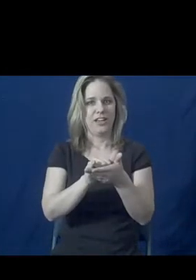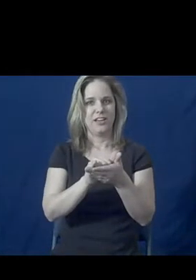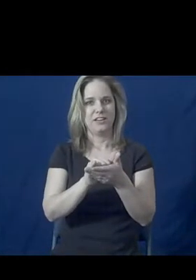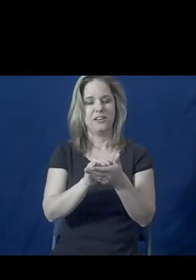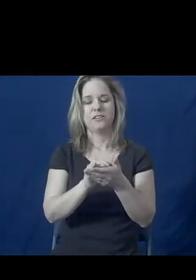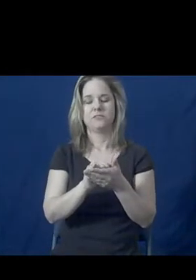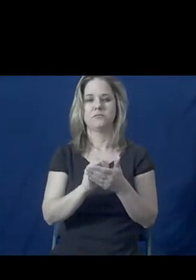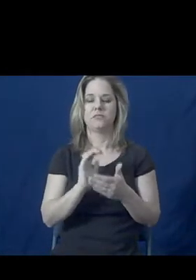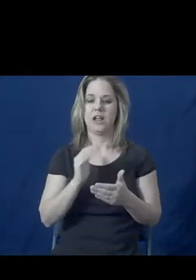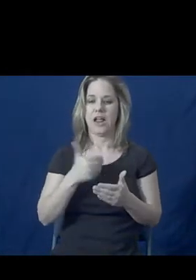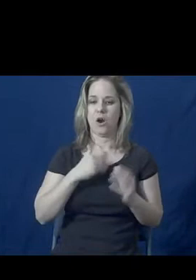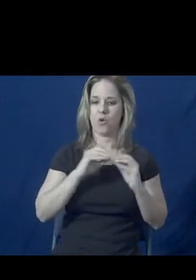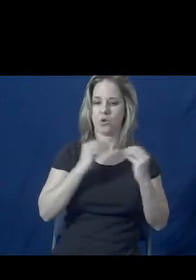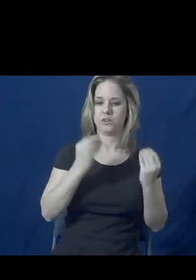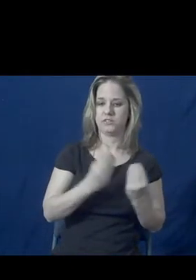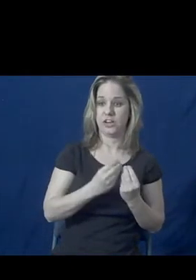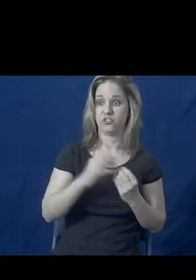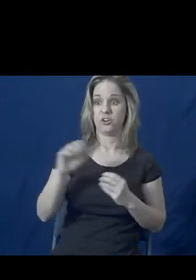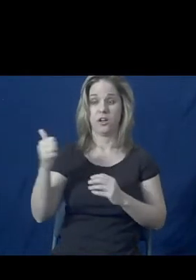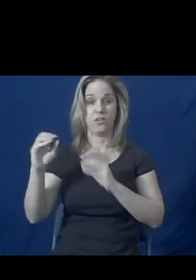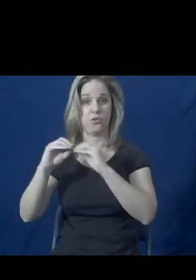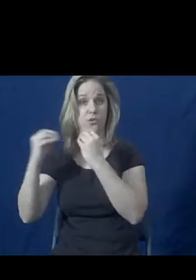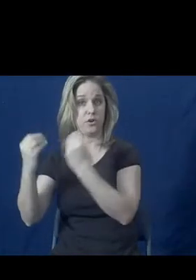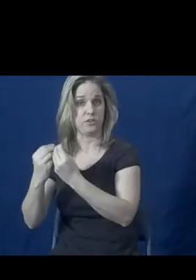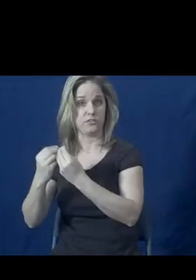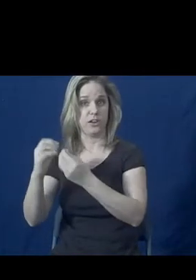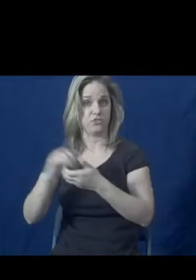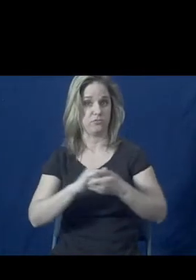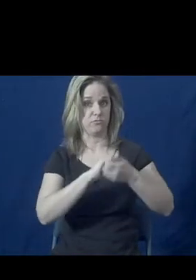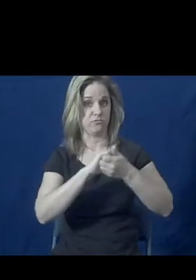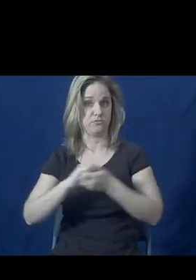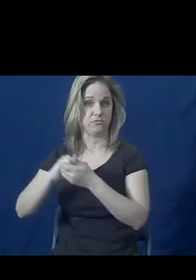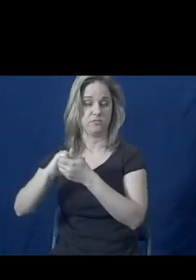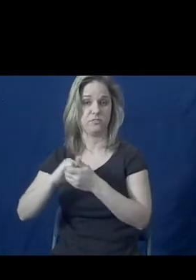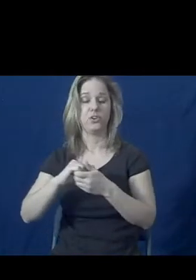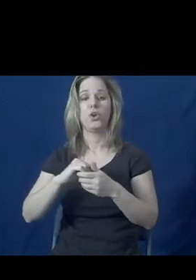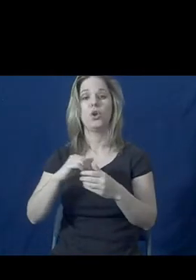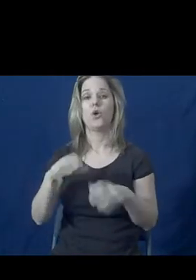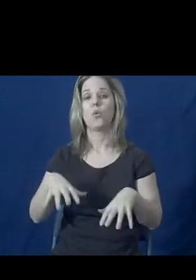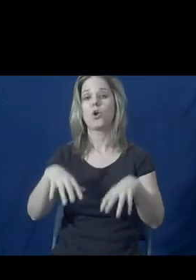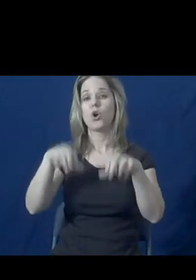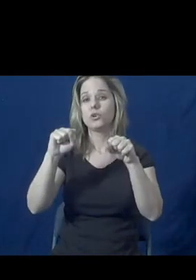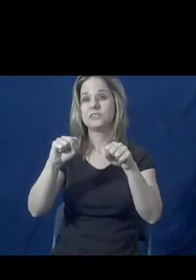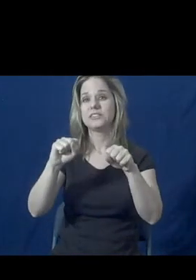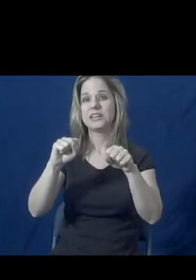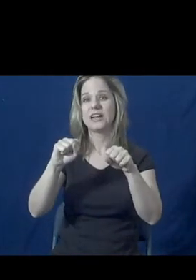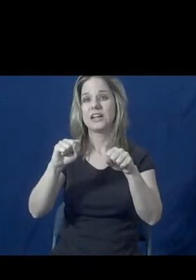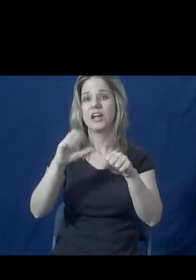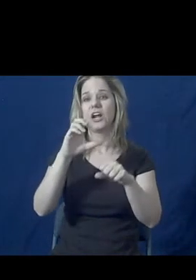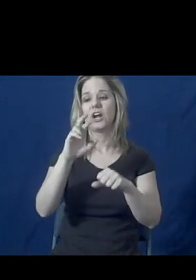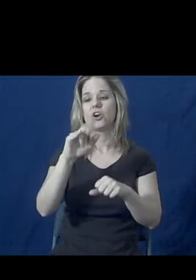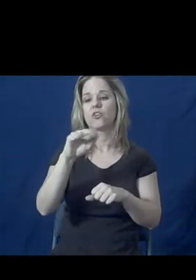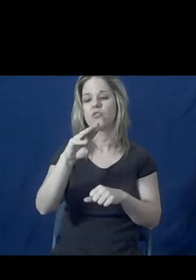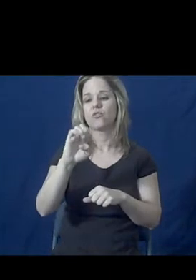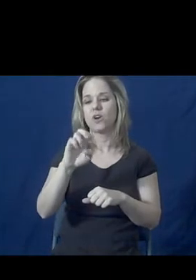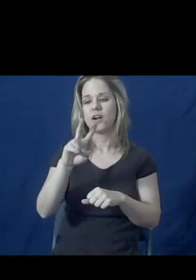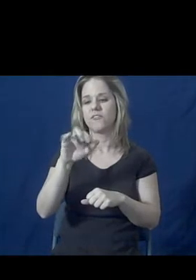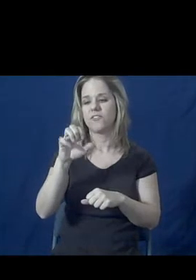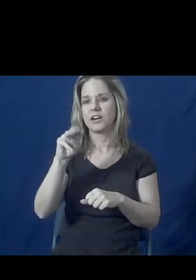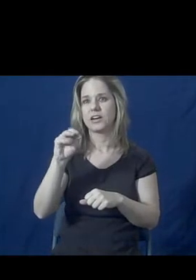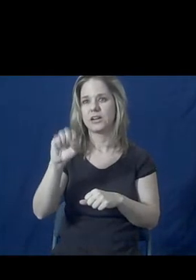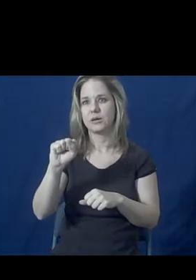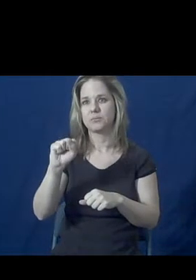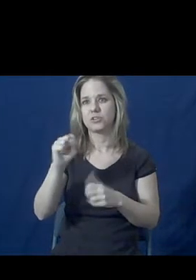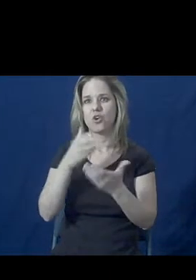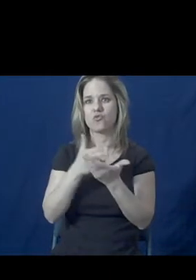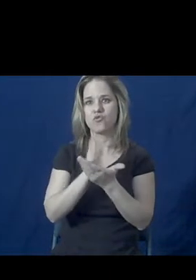have, along with other national organizations, proposed a Crime Victims' Rights Amendment. It would be the 20th Amendment to the